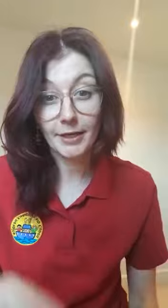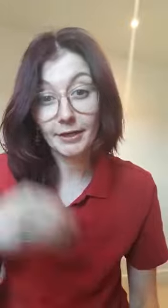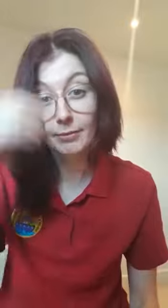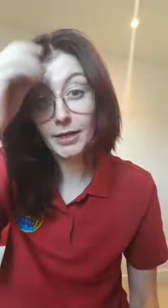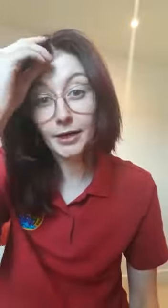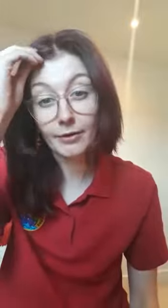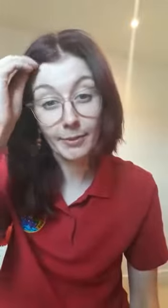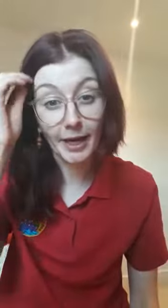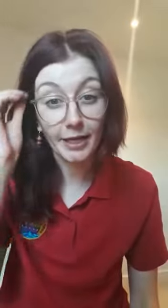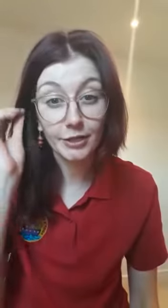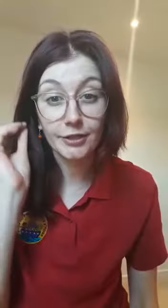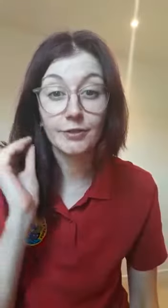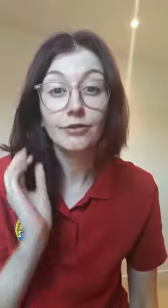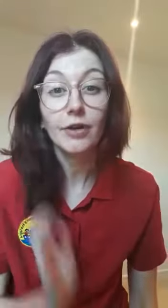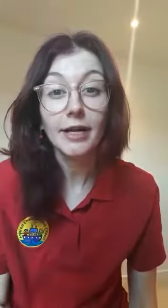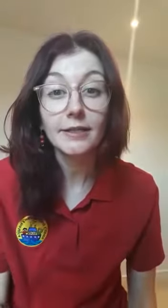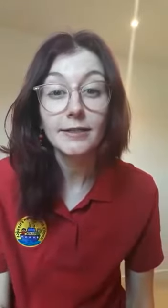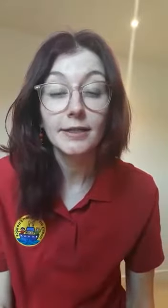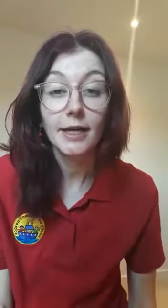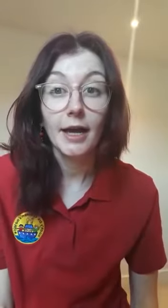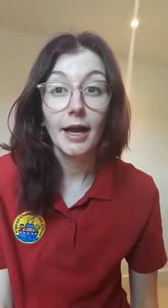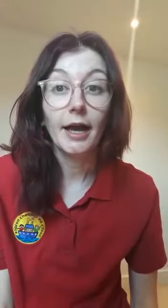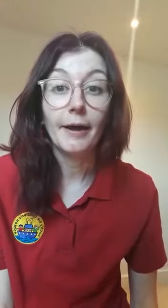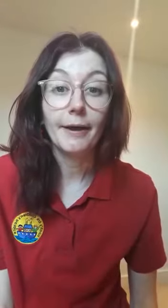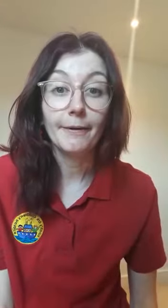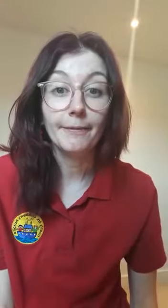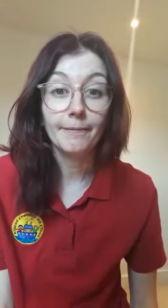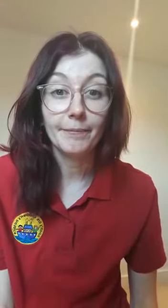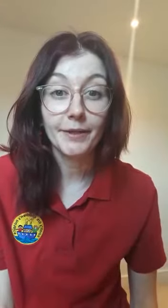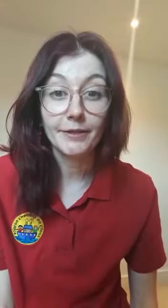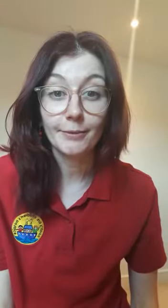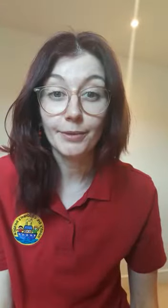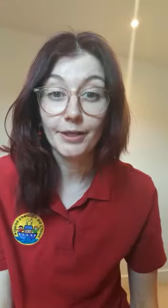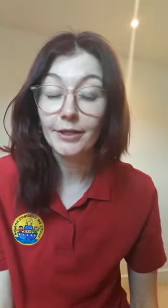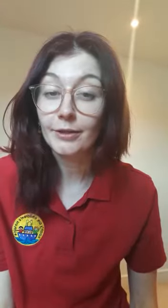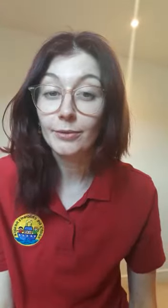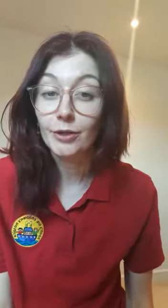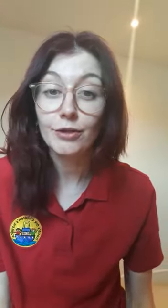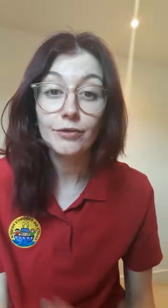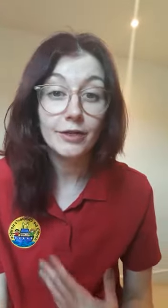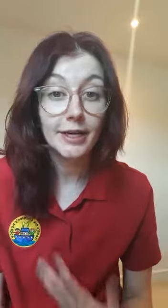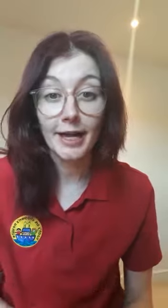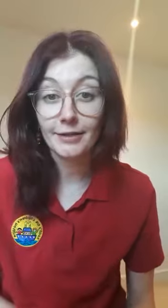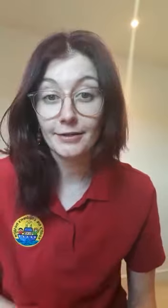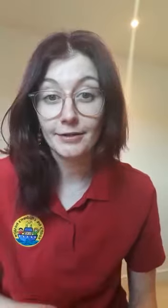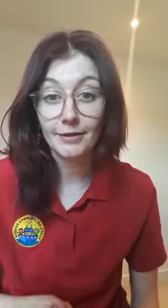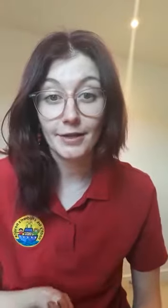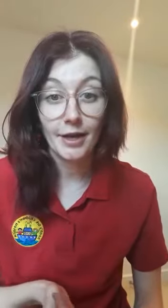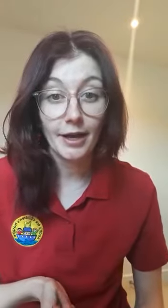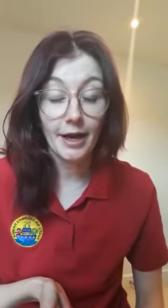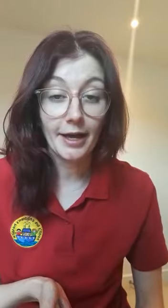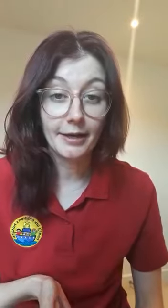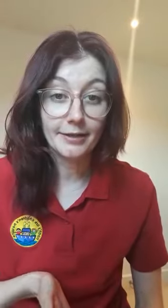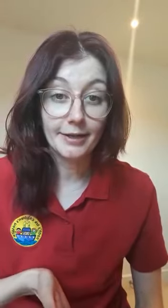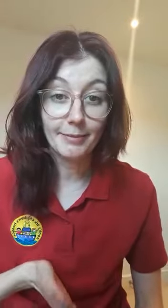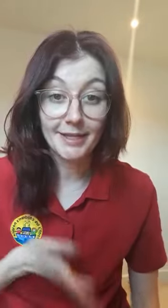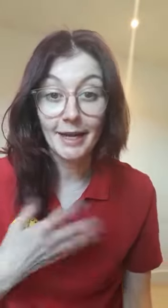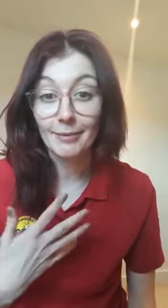at the minute or a bit anxious or stressed. This can be done with children and adults and can be adapted